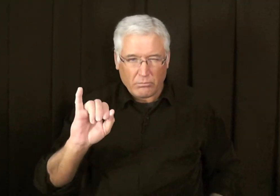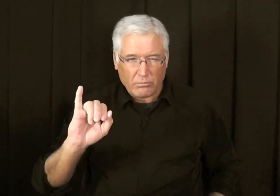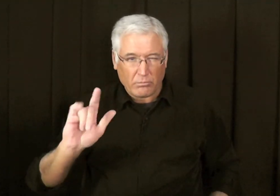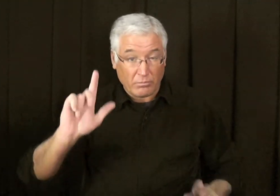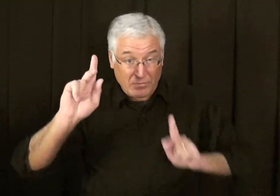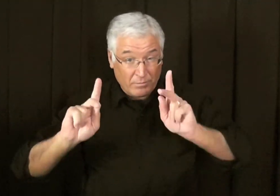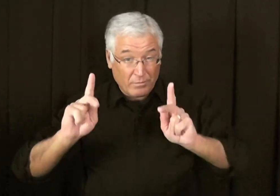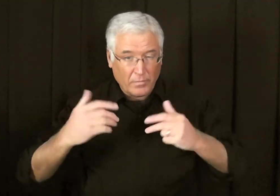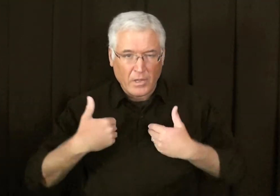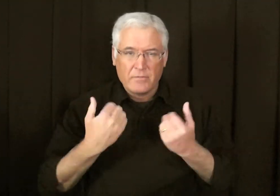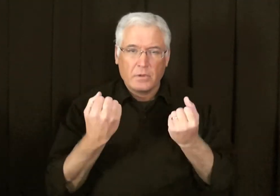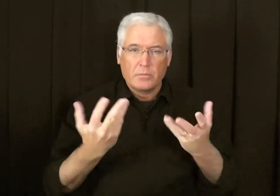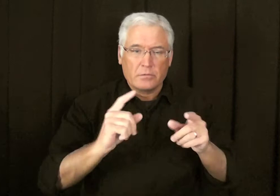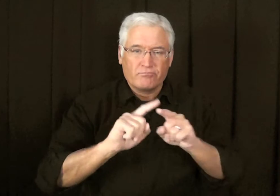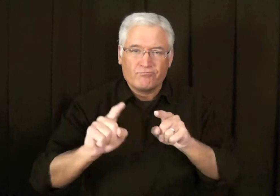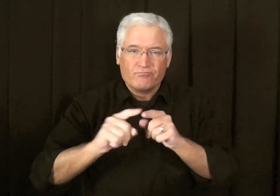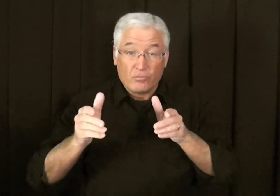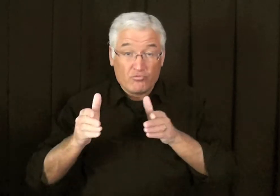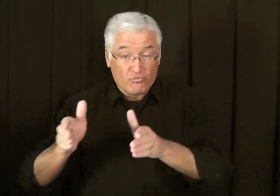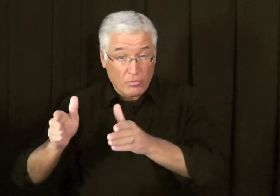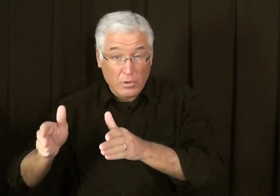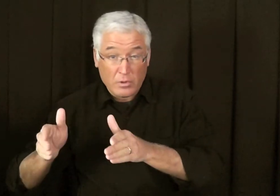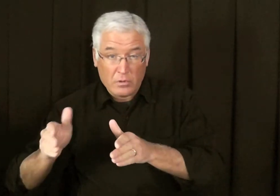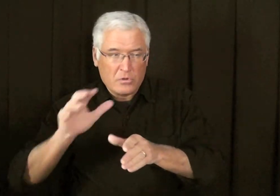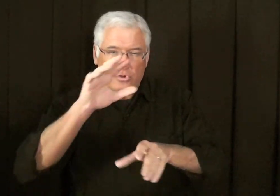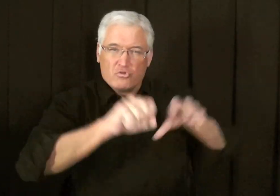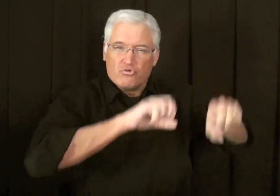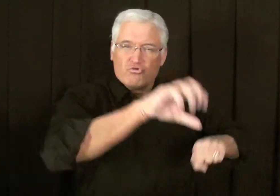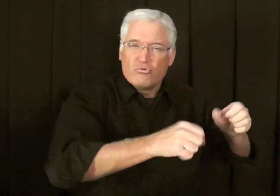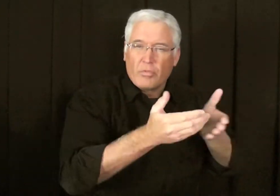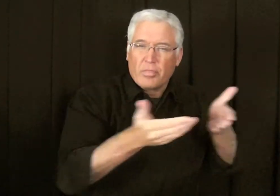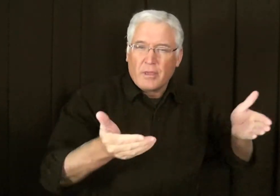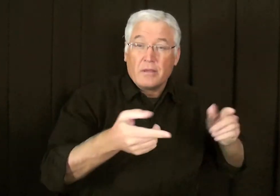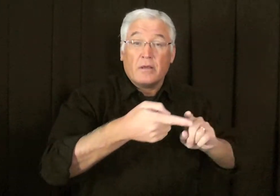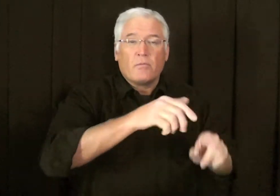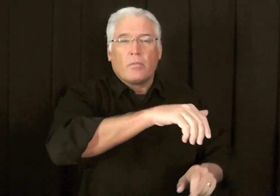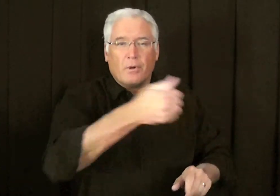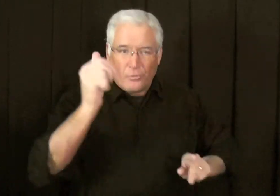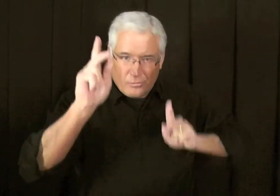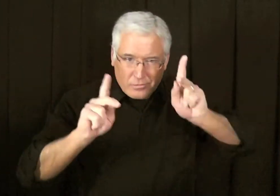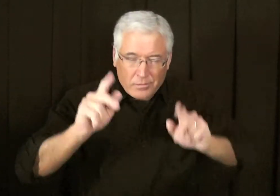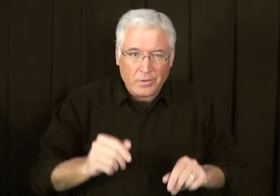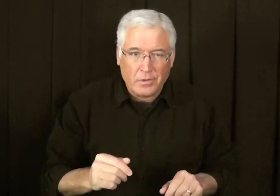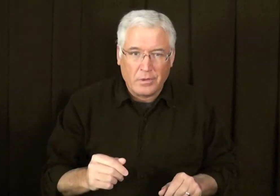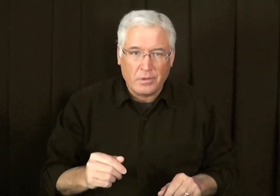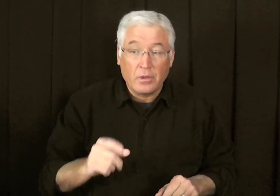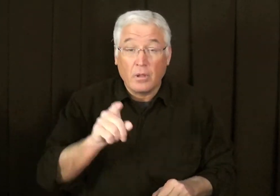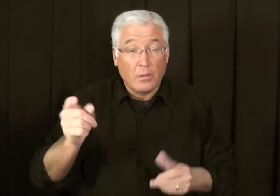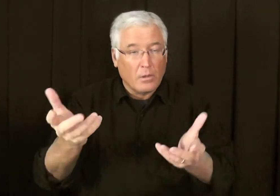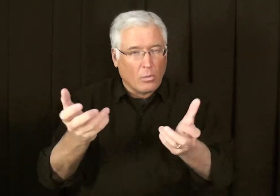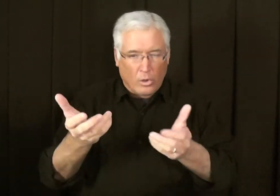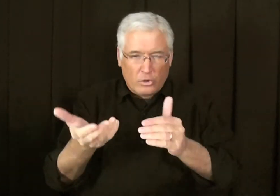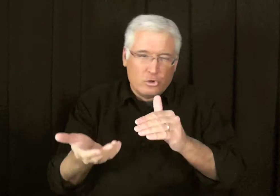Evil people, they have different ways of getting things for themselves from other people.